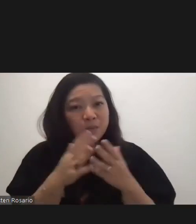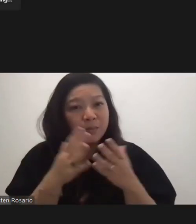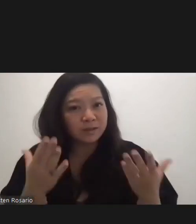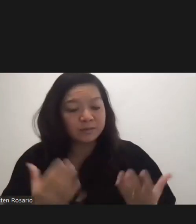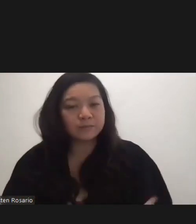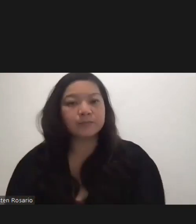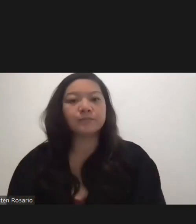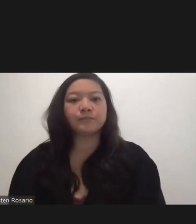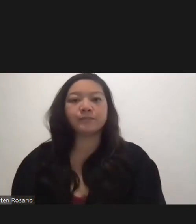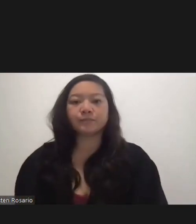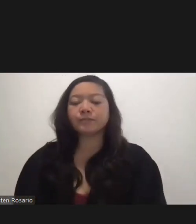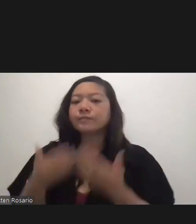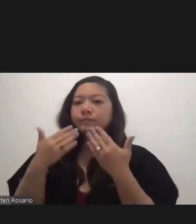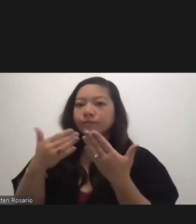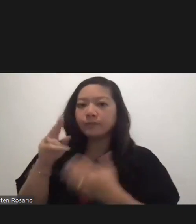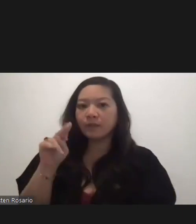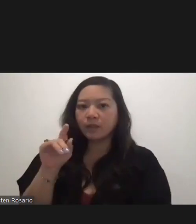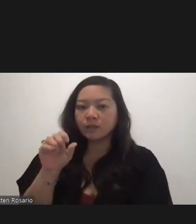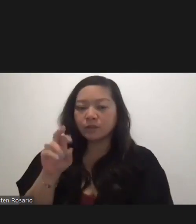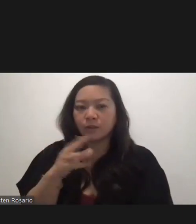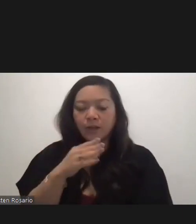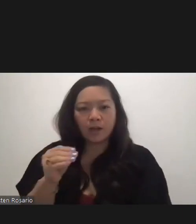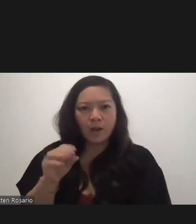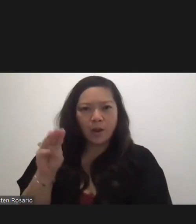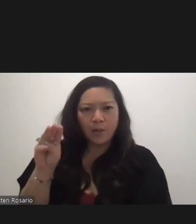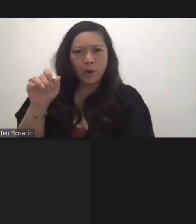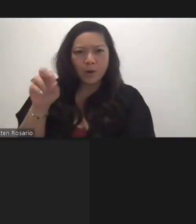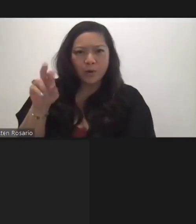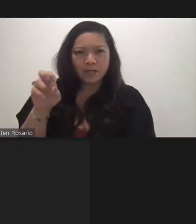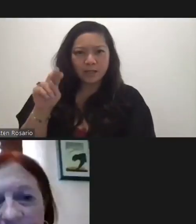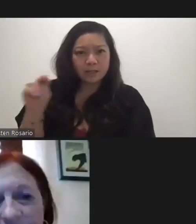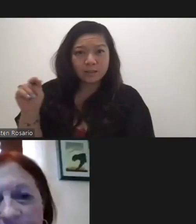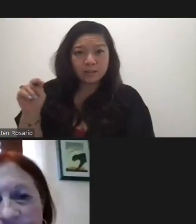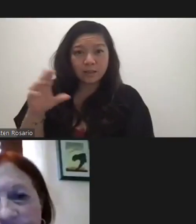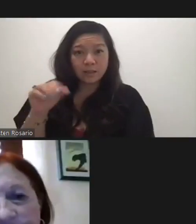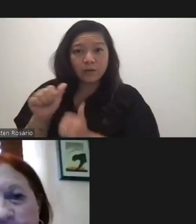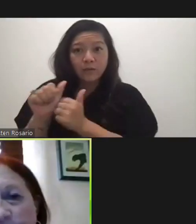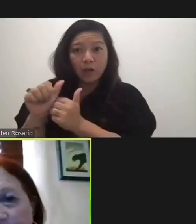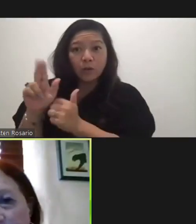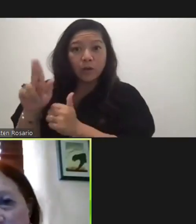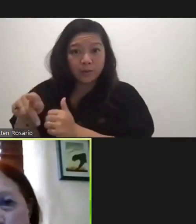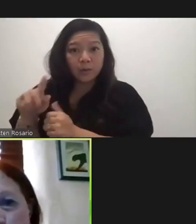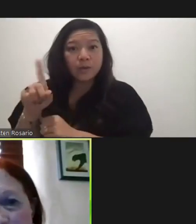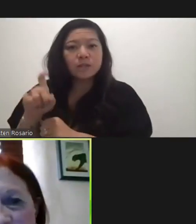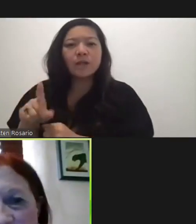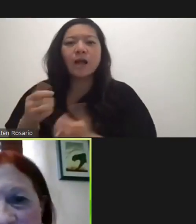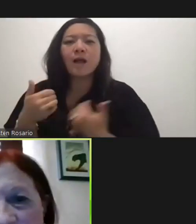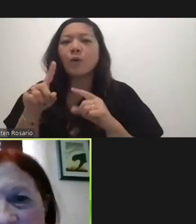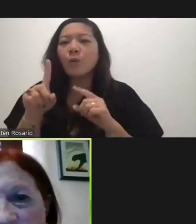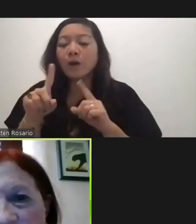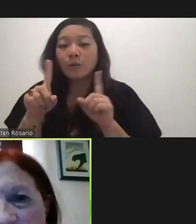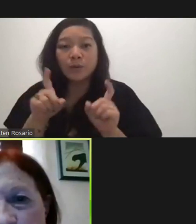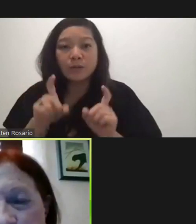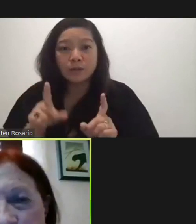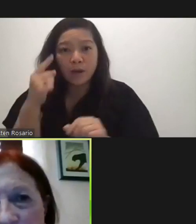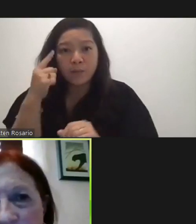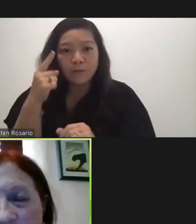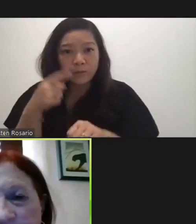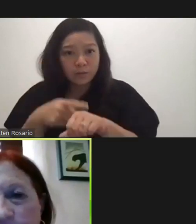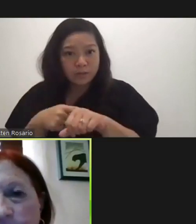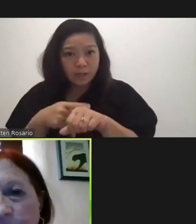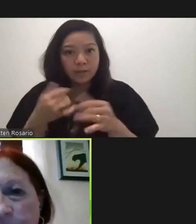Thank you, Nestor. No questions. Maureen, Meritita, any follow-up questions? Just one, and I am mindful of the time.